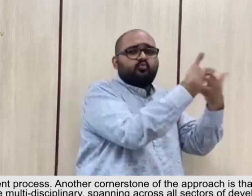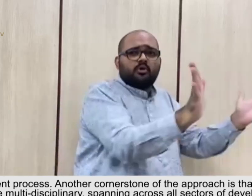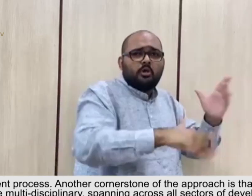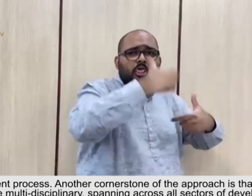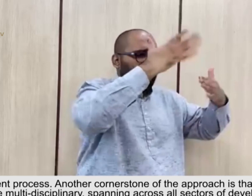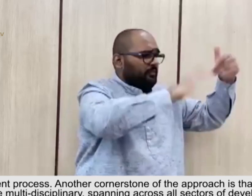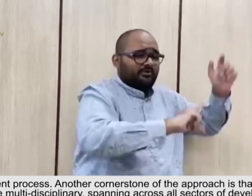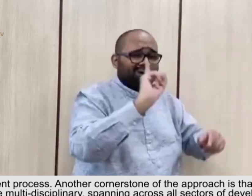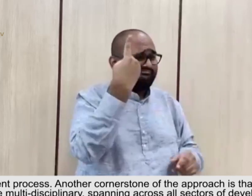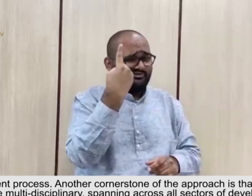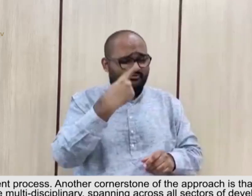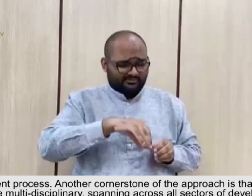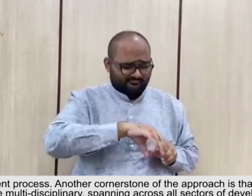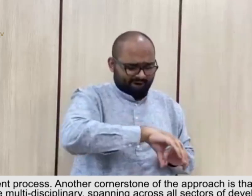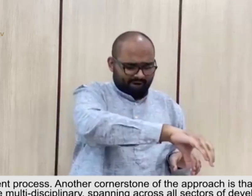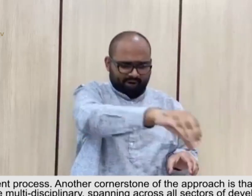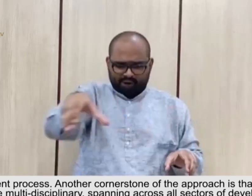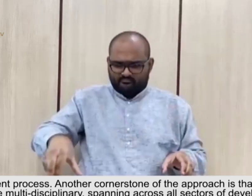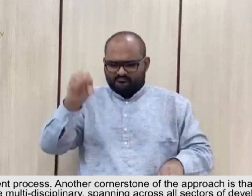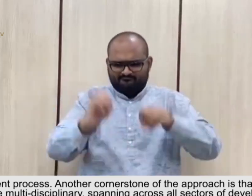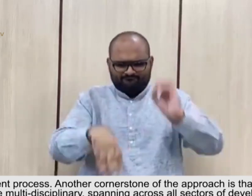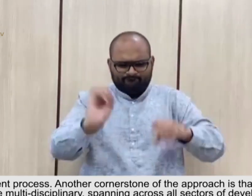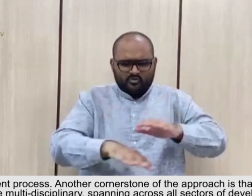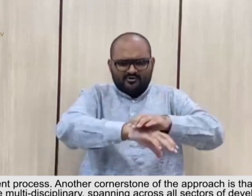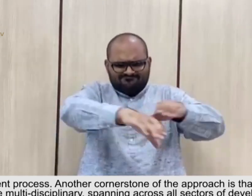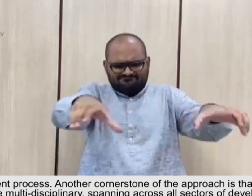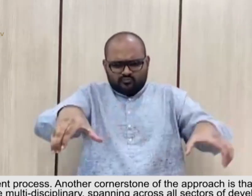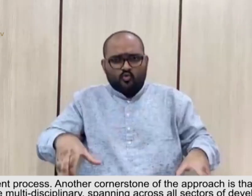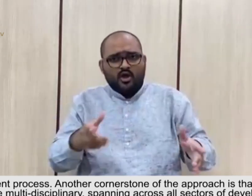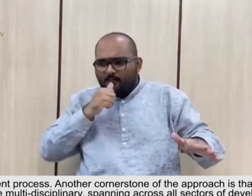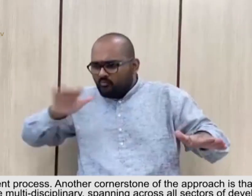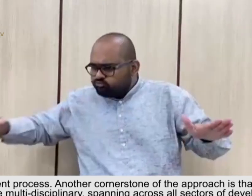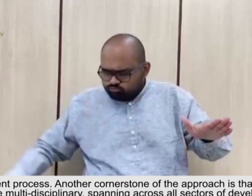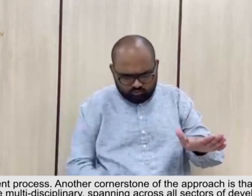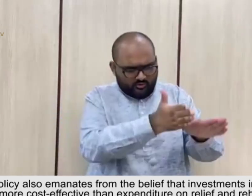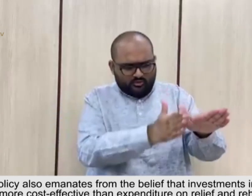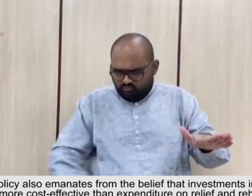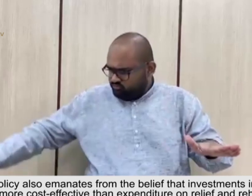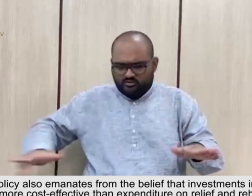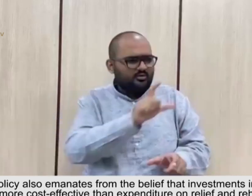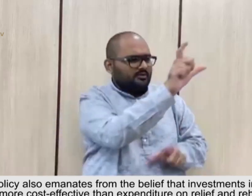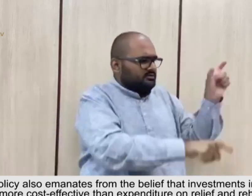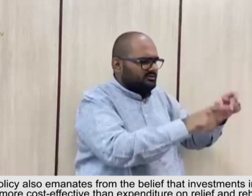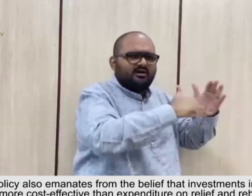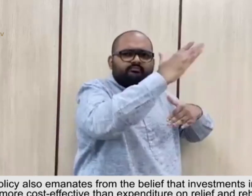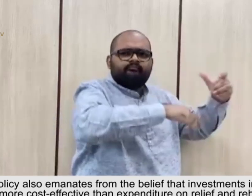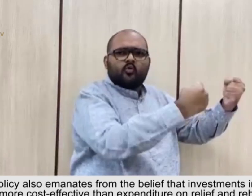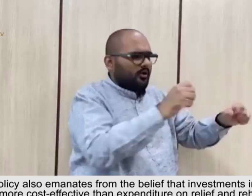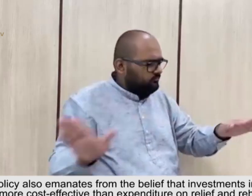multidisciplinary, spanning across all sectors of development. The new policy also emanates